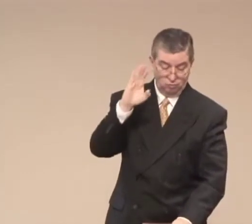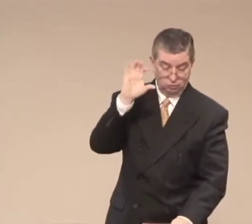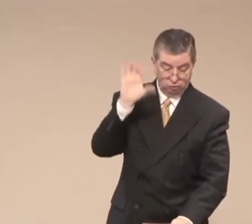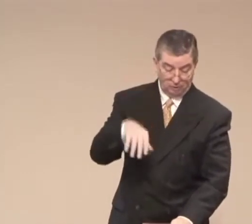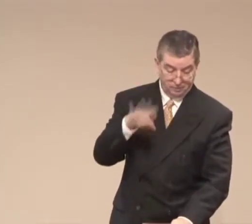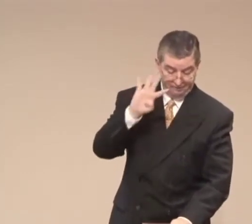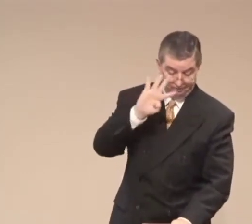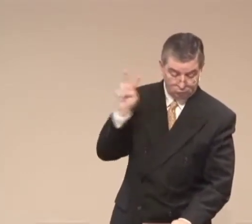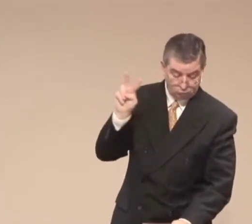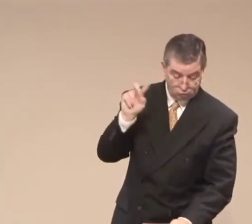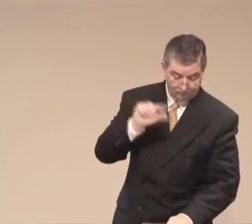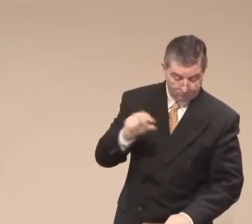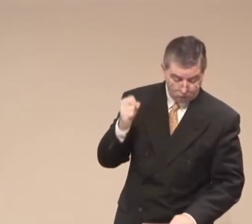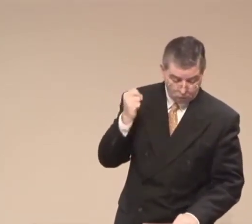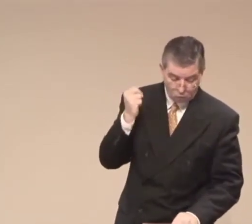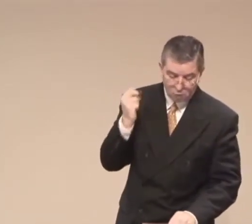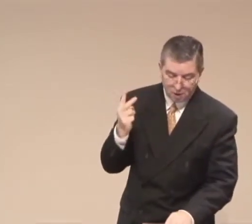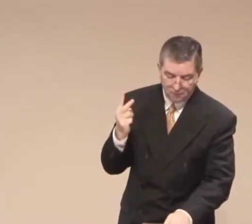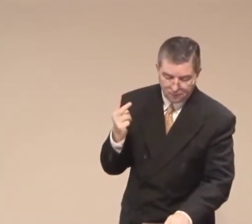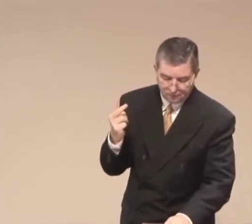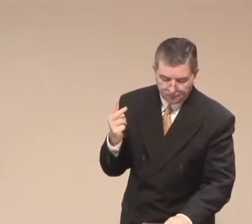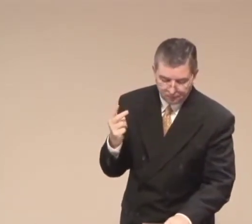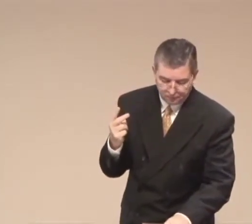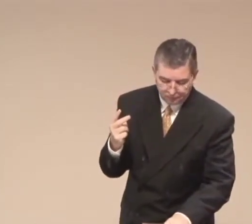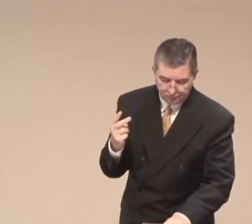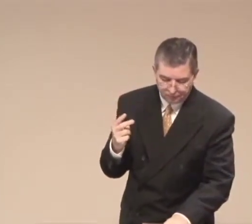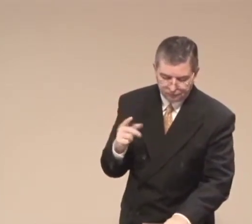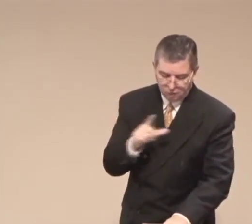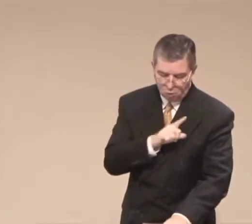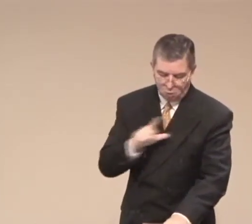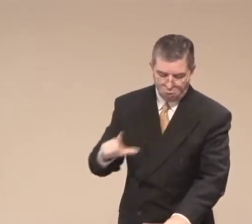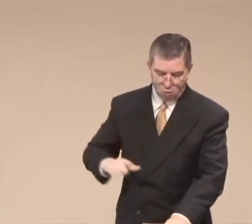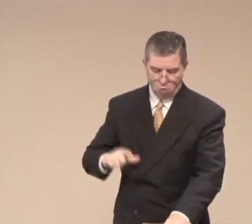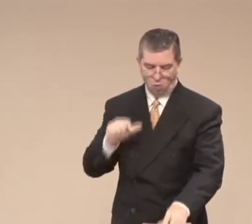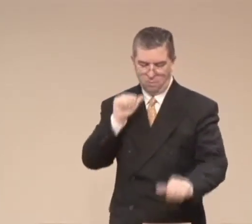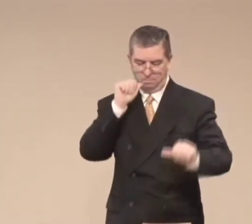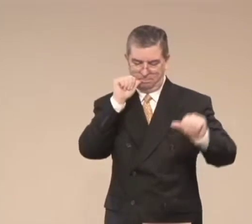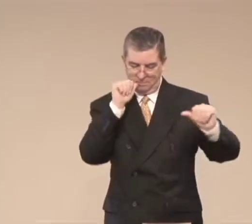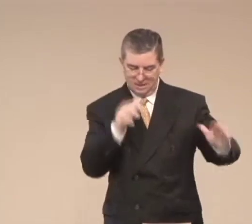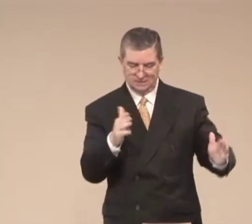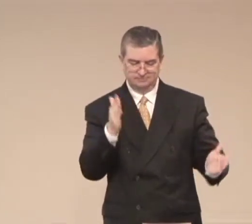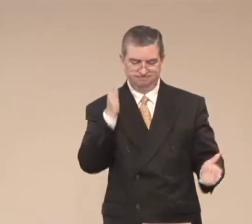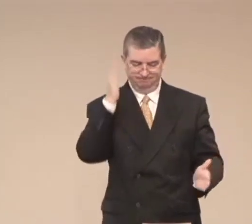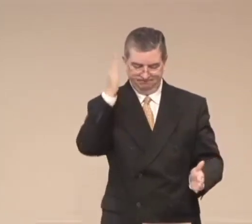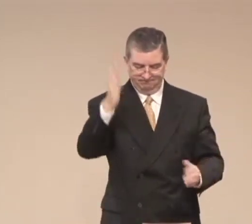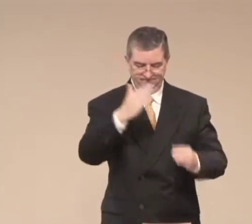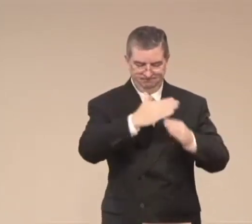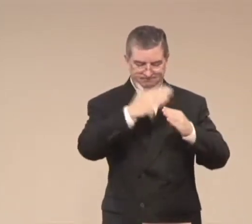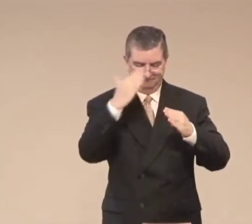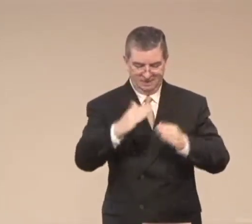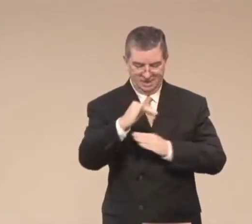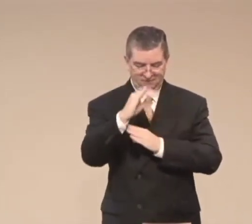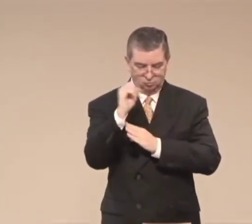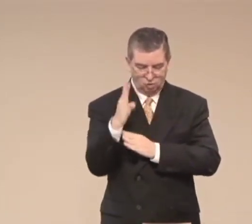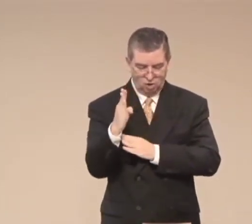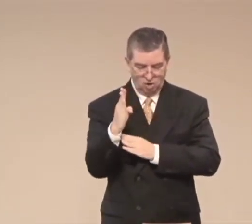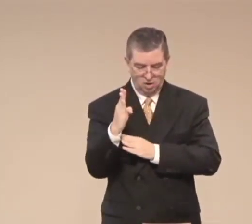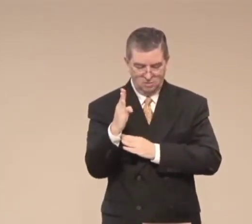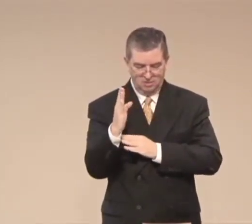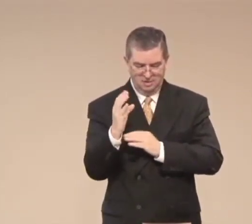Again, Job chapter 42, verse 12. So the Lord blessed the later end